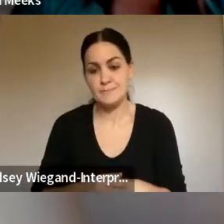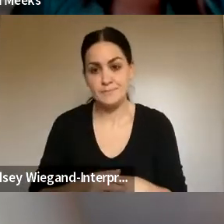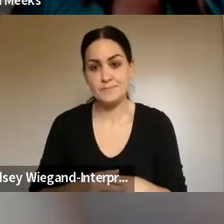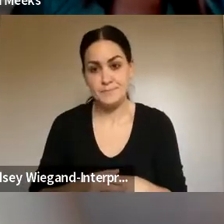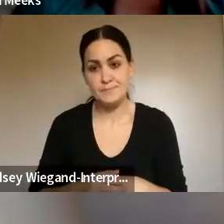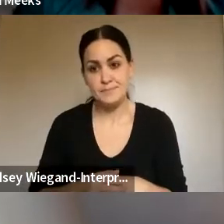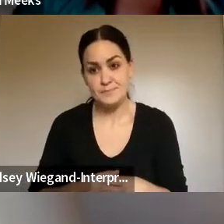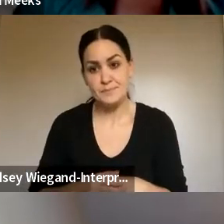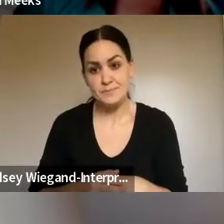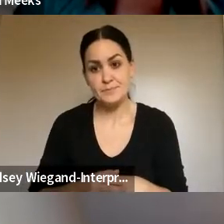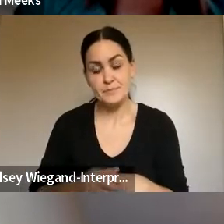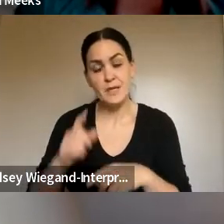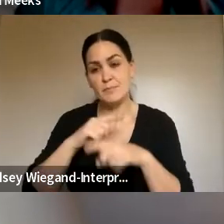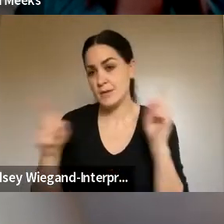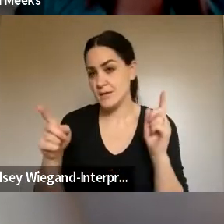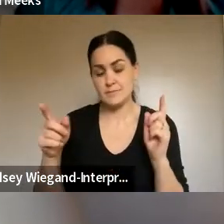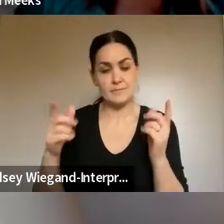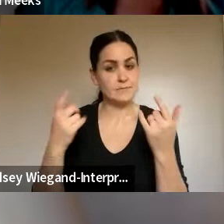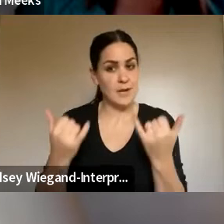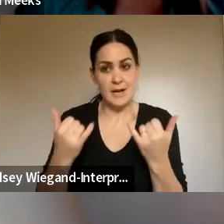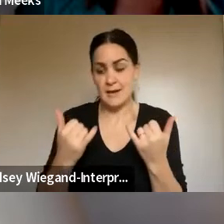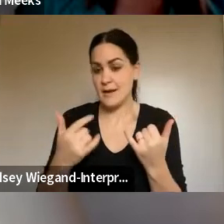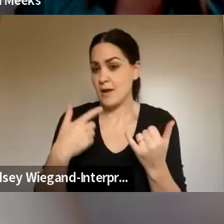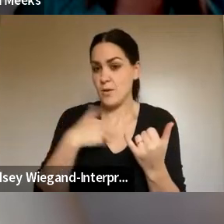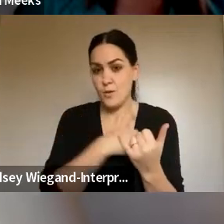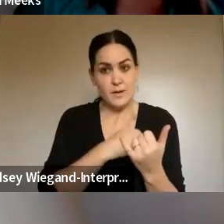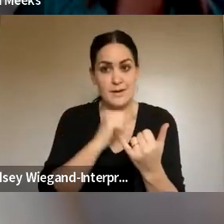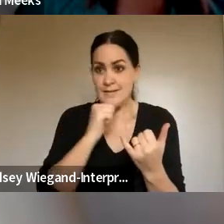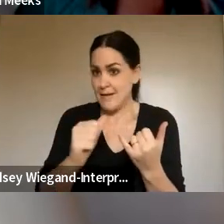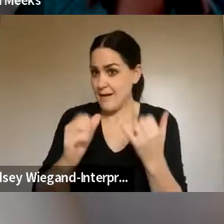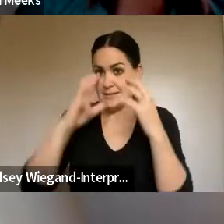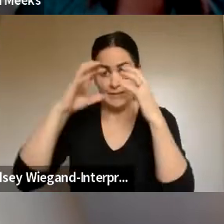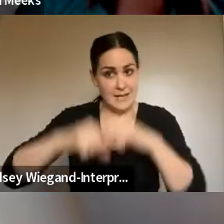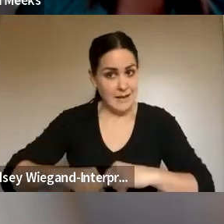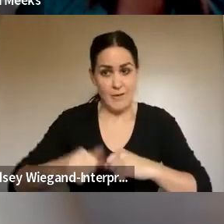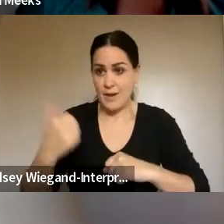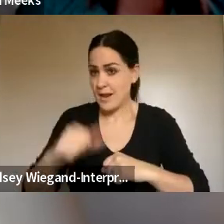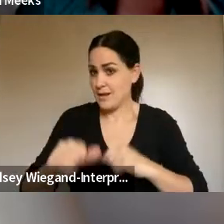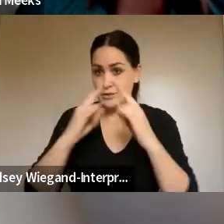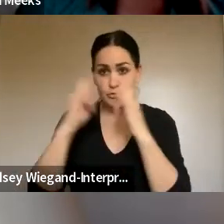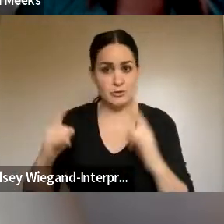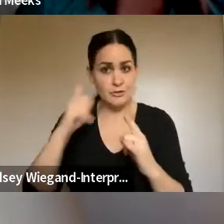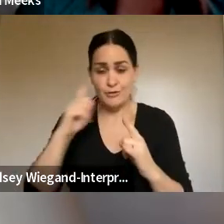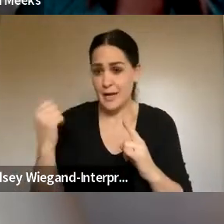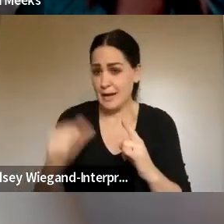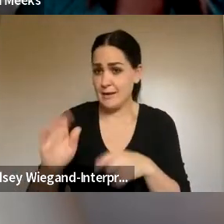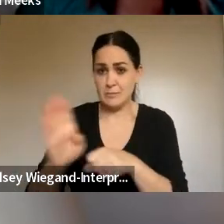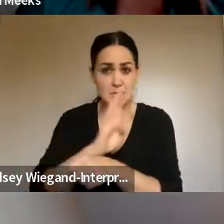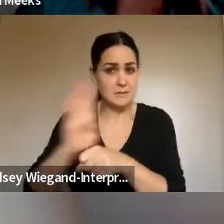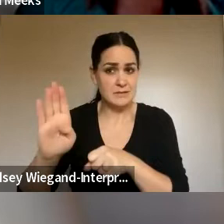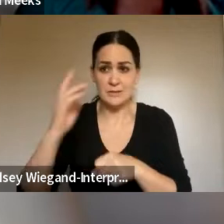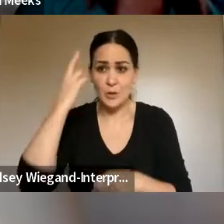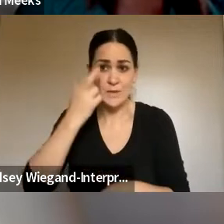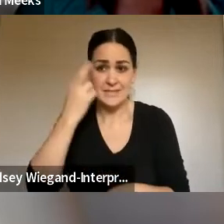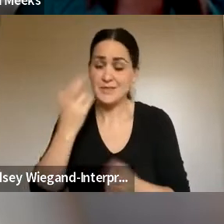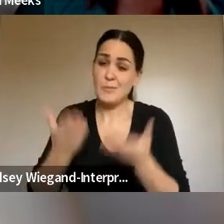Mr. Petronik said, we are not taking any shelters down for any, you know, any business reason. So, there